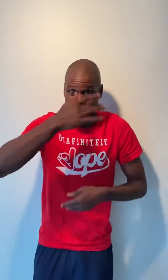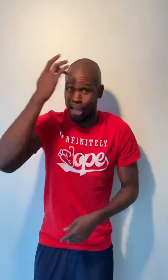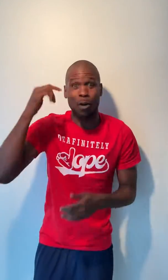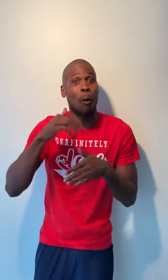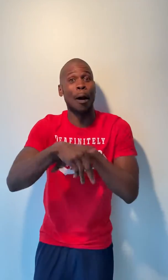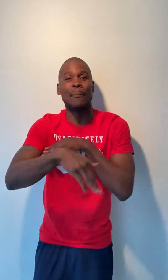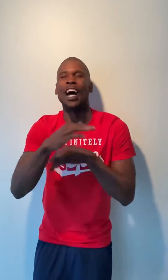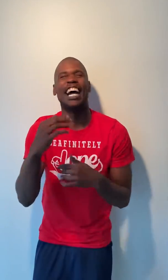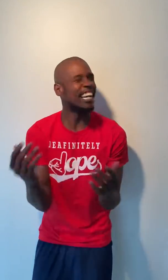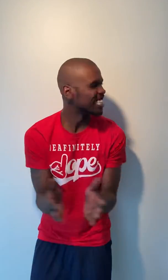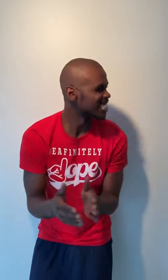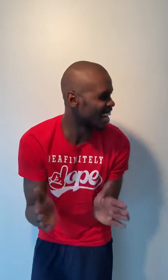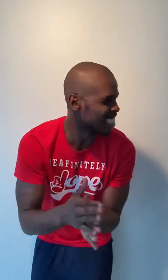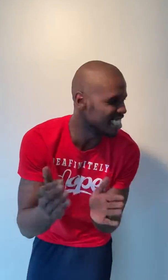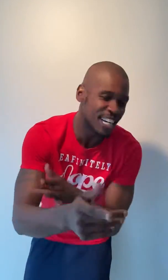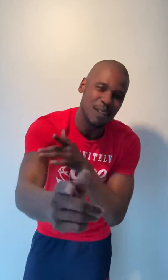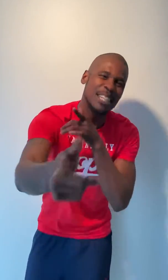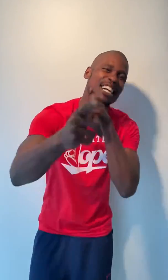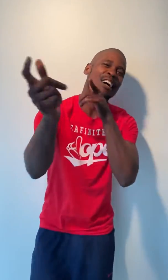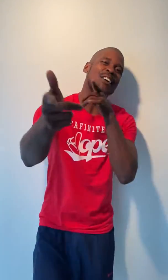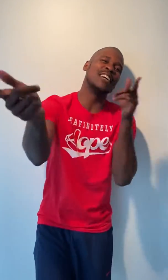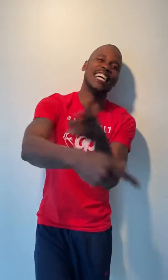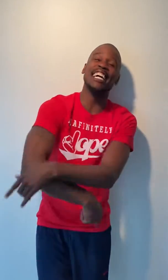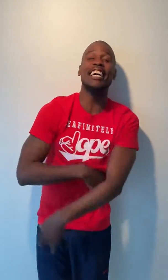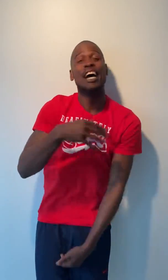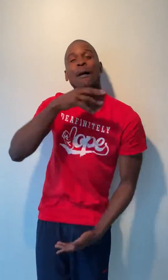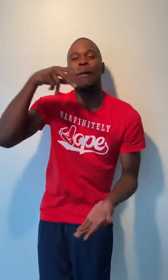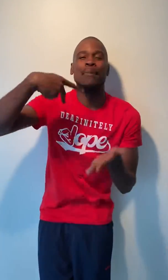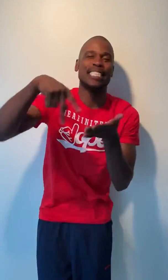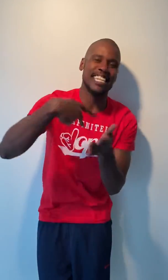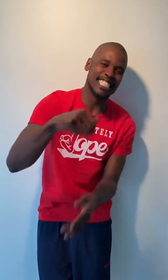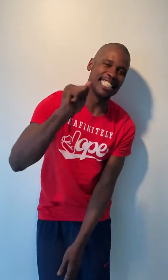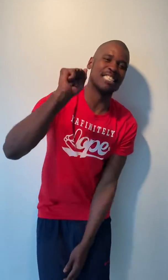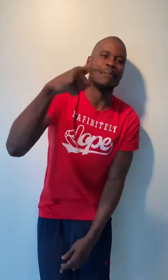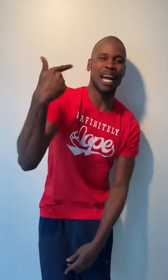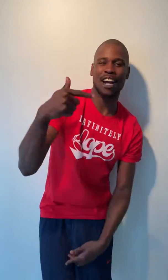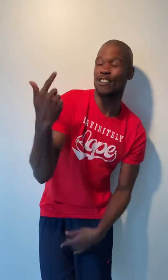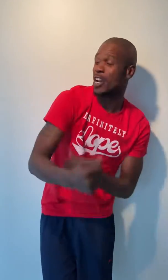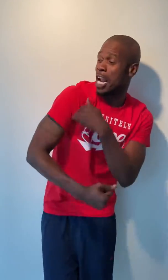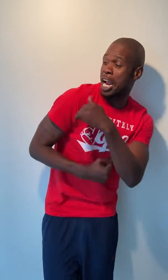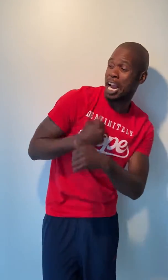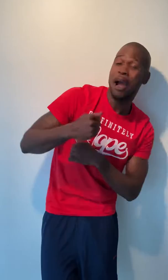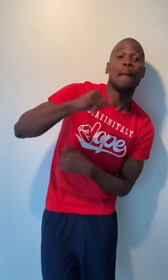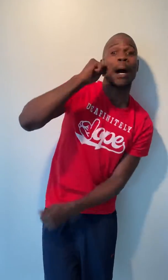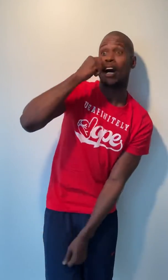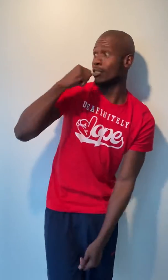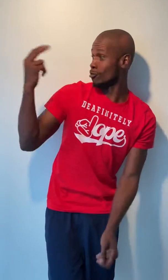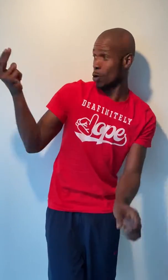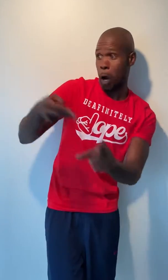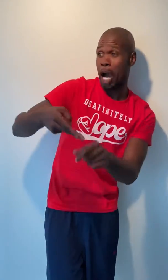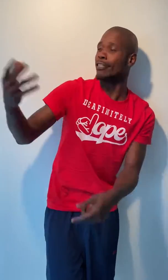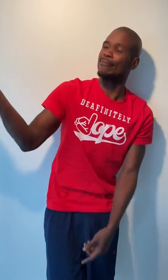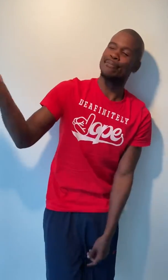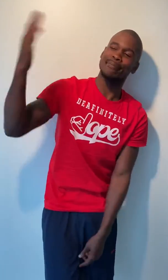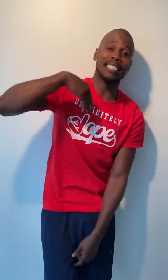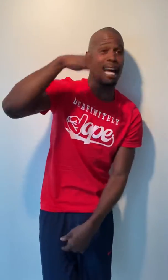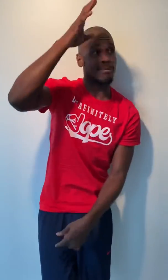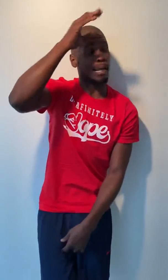the cornbread, talk the sheep with the old heads, mama dancing to some high green, my auntie Joy and I and my daddy say